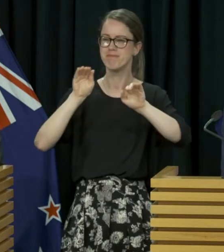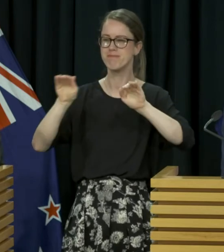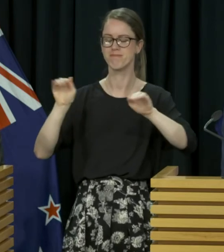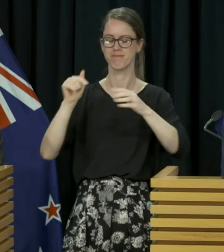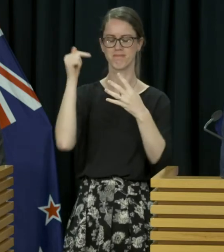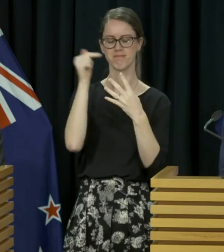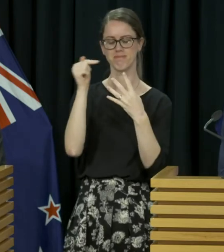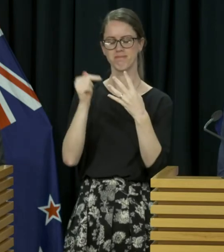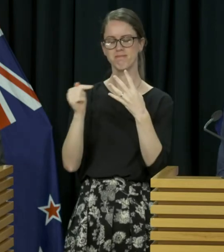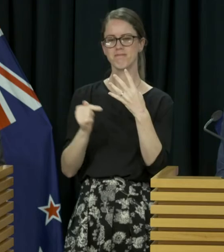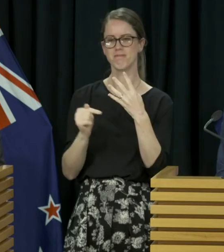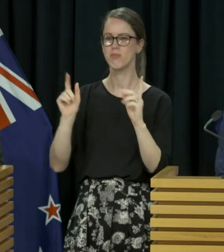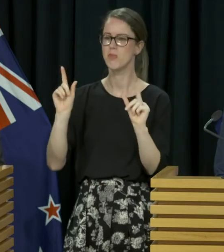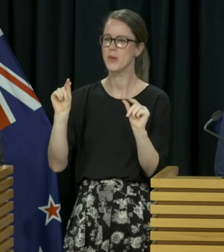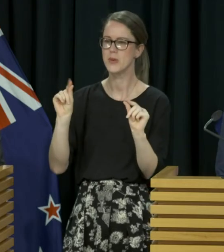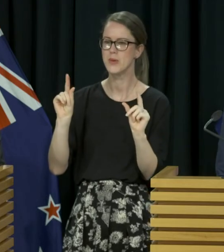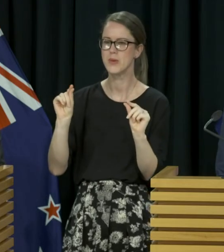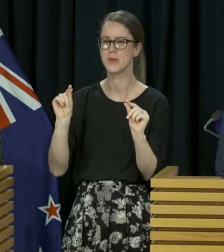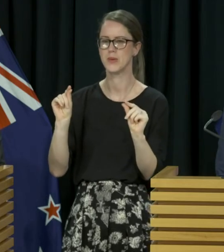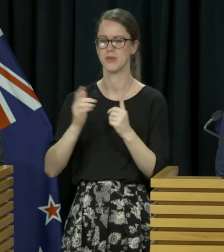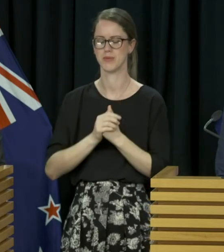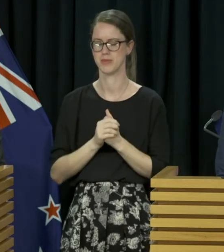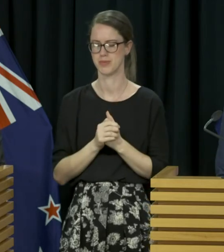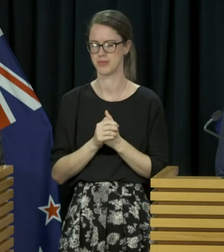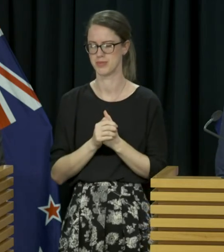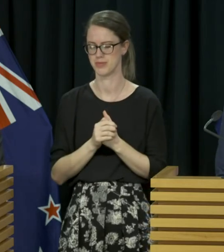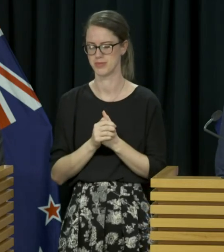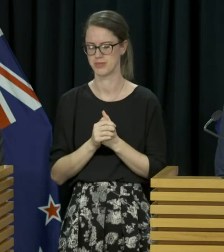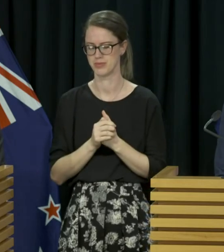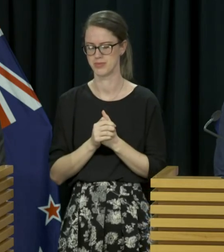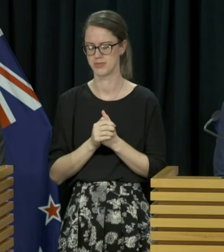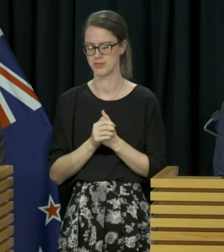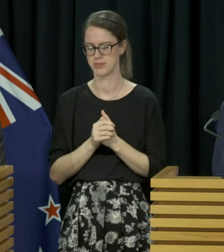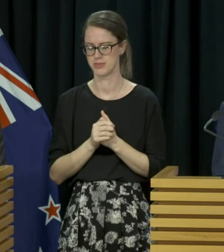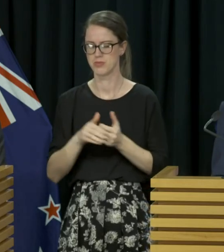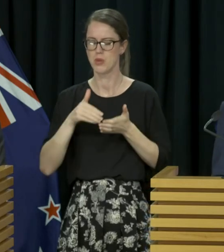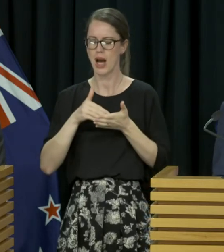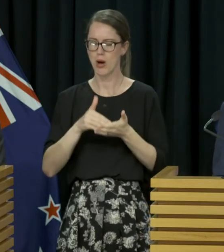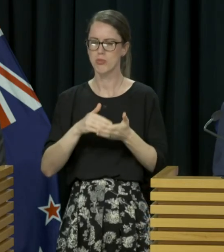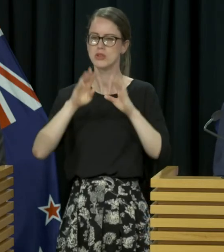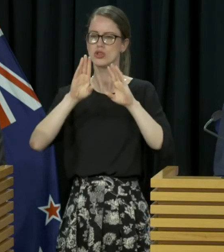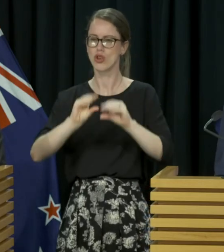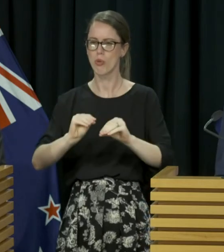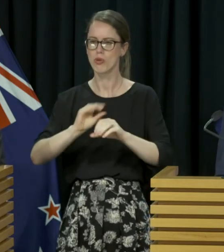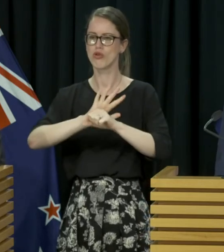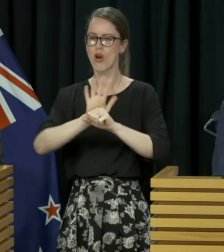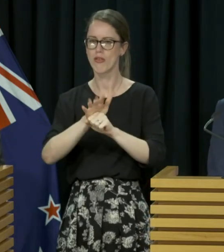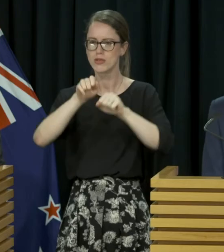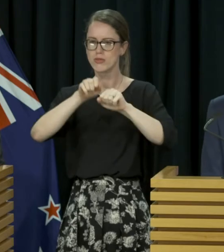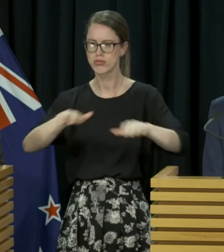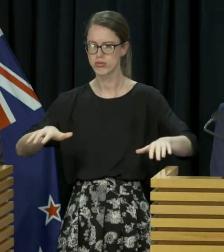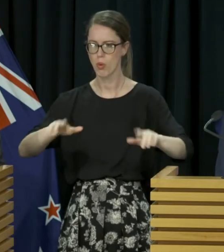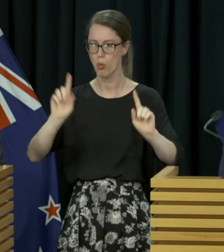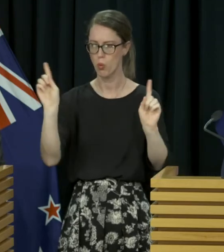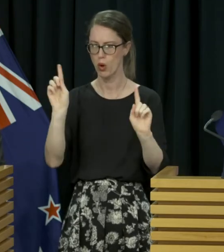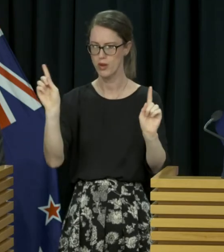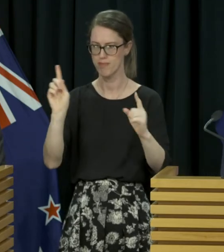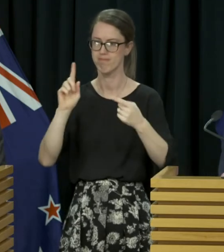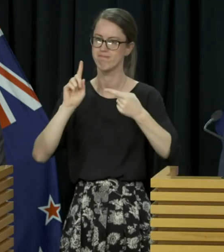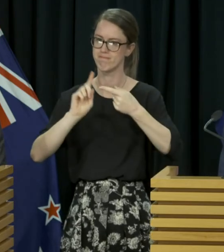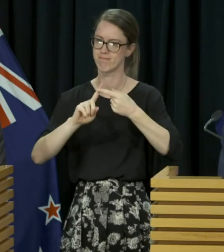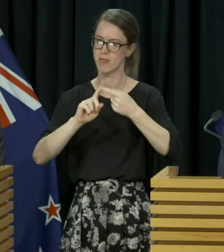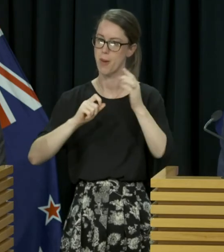of the simple steps that everybody can take to continue our fight against COVID-19. First and